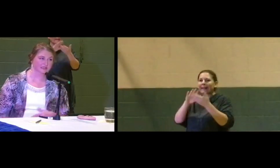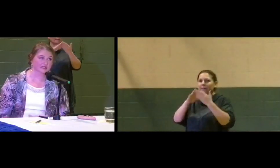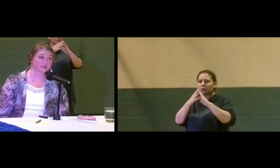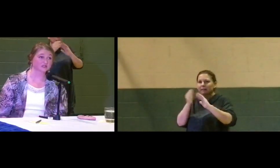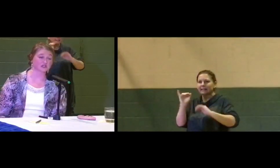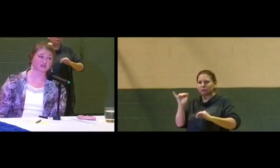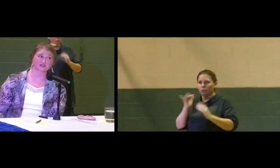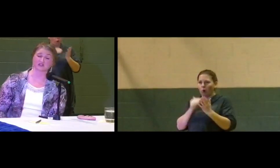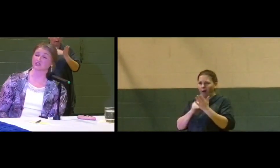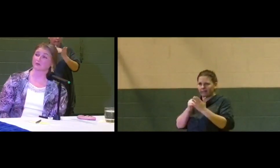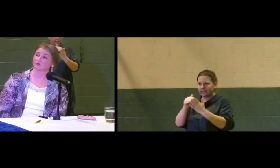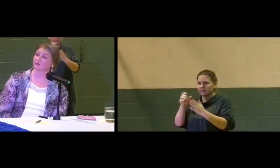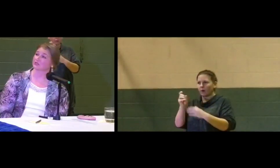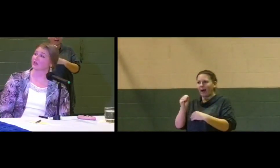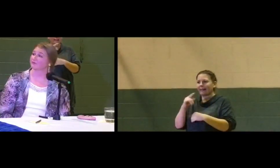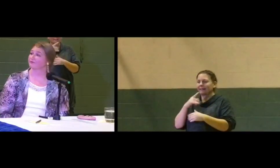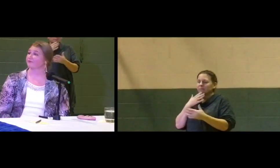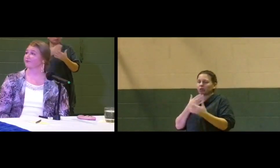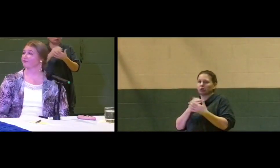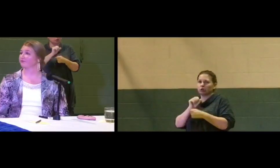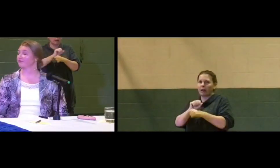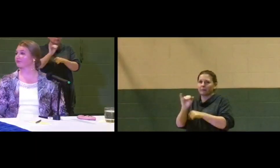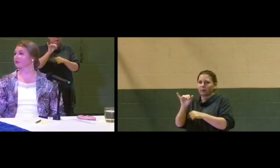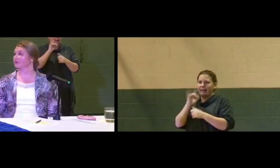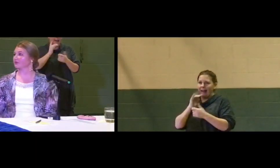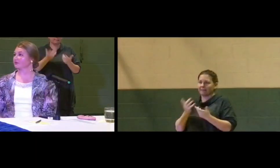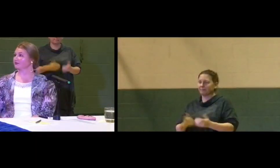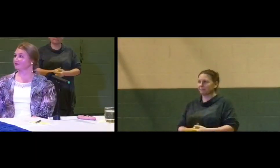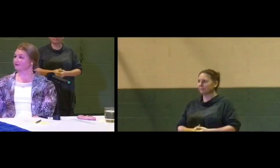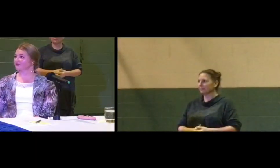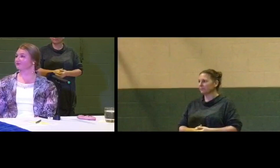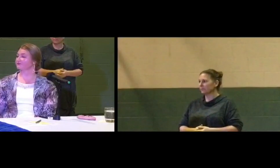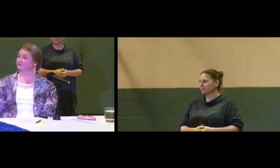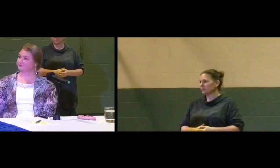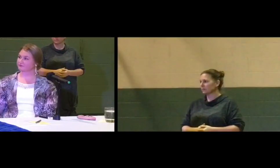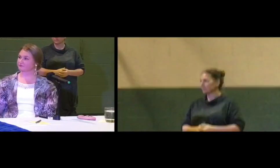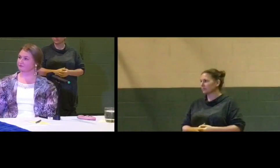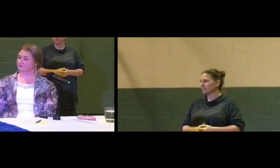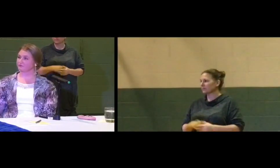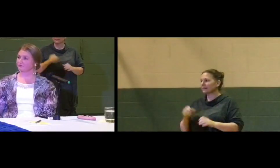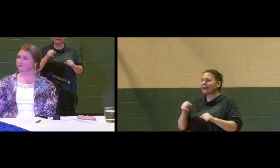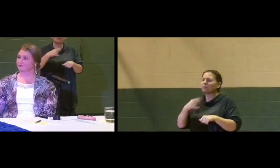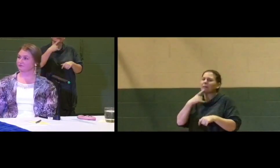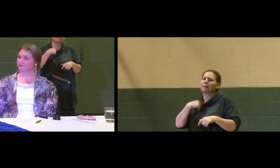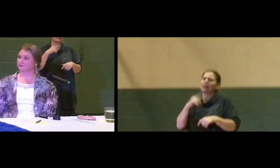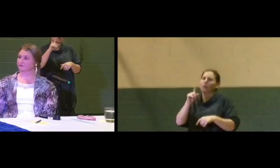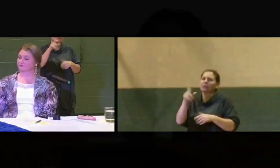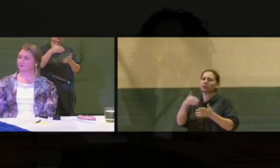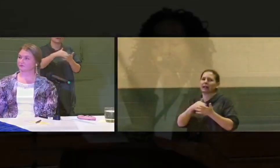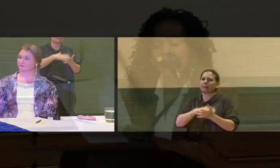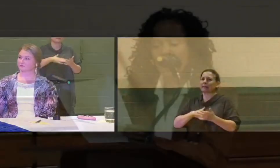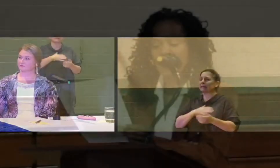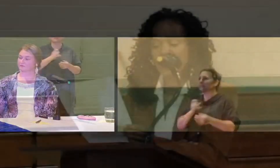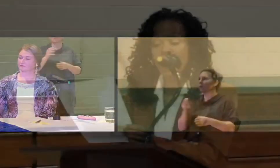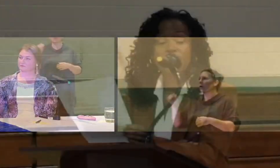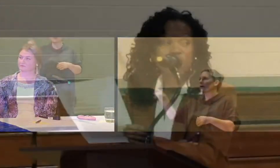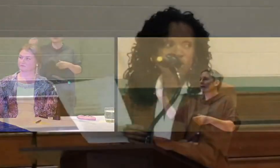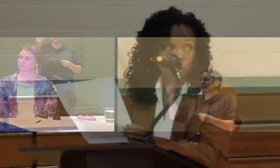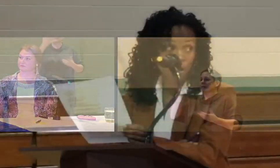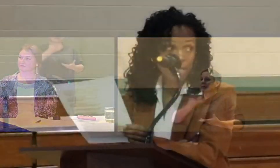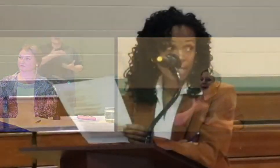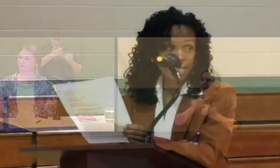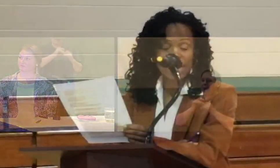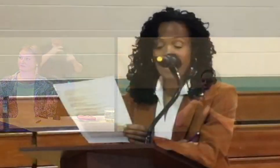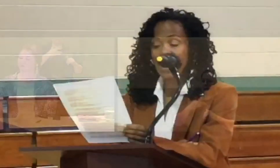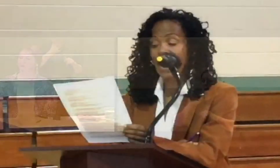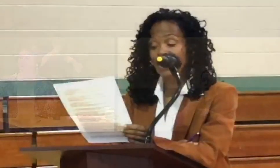can, and I think that the charter does a good job of doing that. Okay. Thank you. Can you repeat the question for me, please? Sure. Please share your thoughts on the